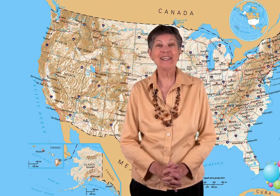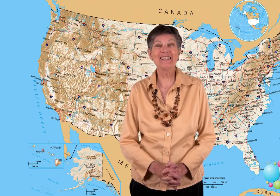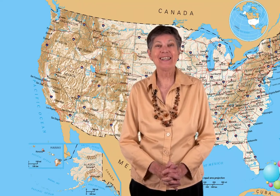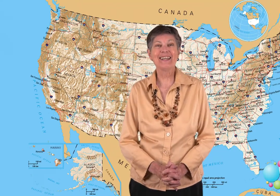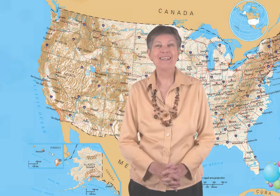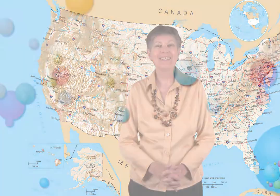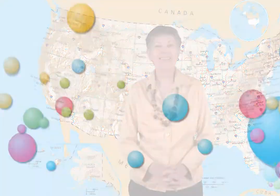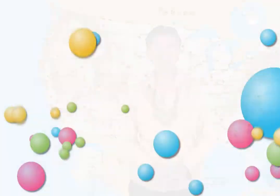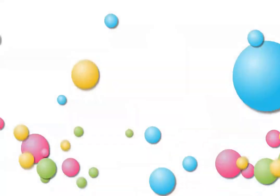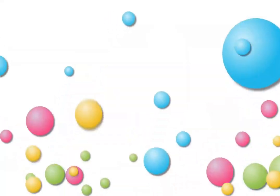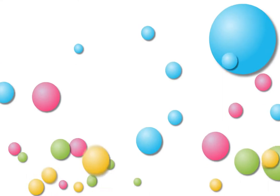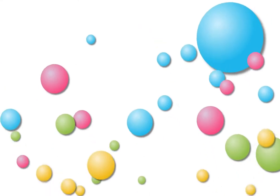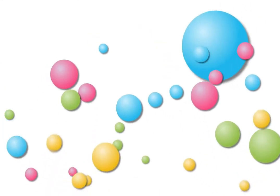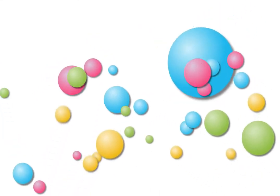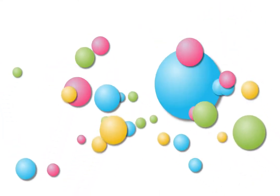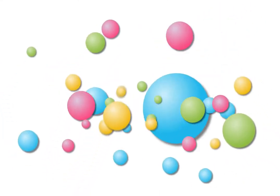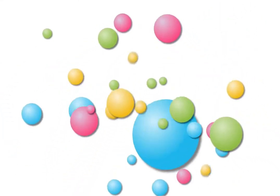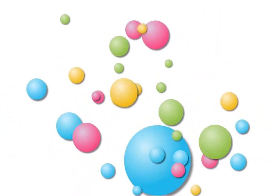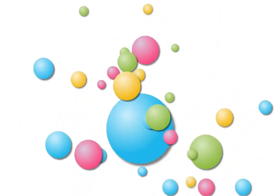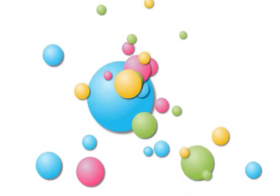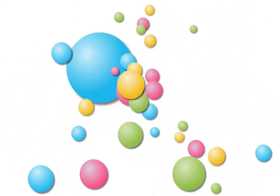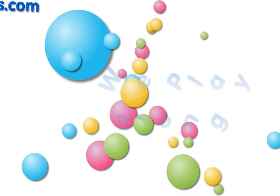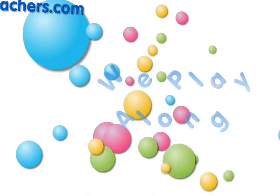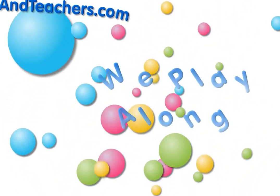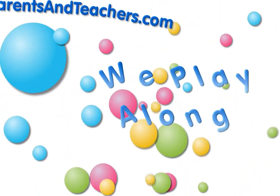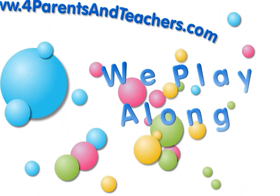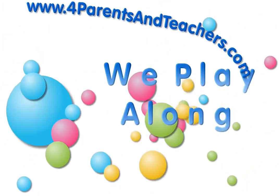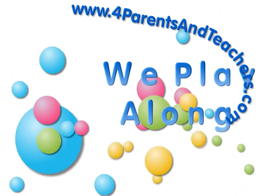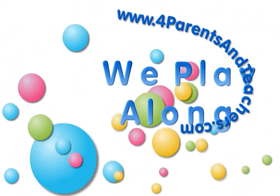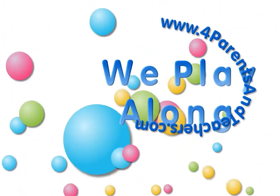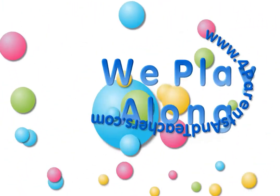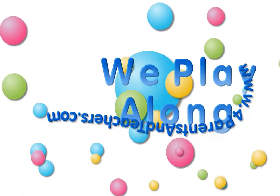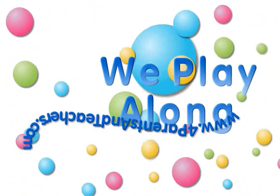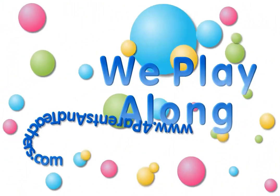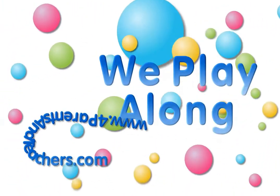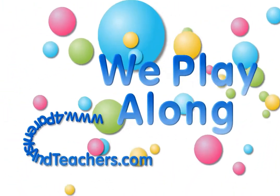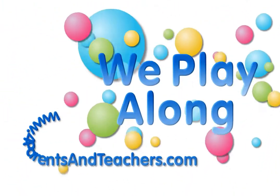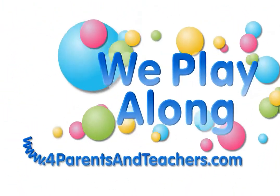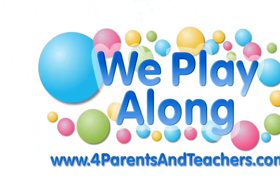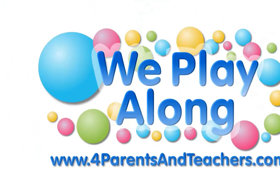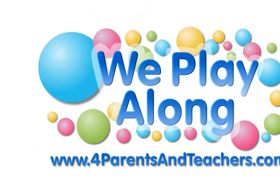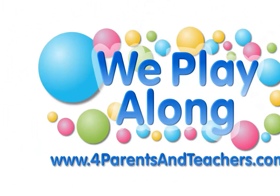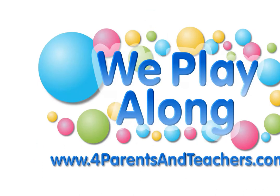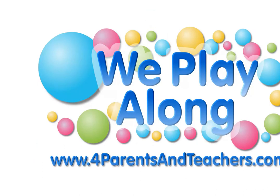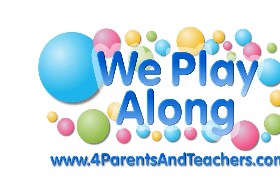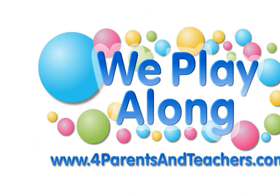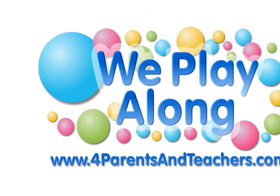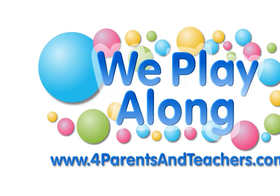We play along, we want to play along, we play along, we want to play along, we